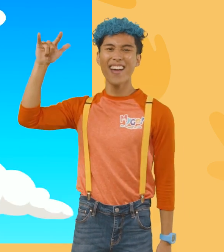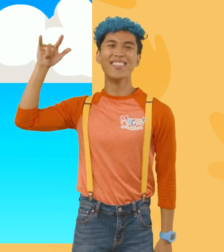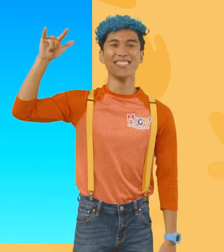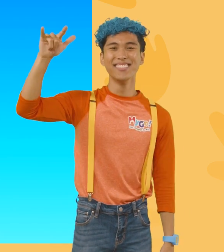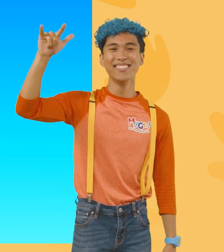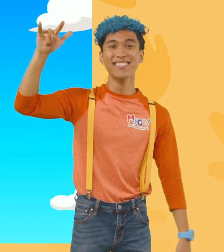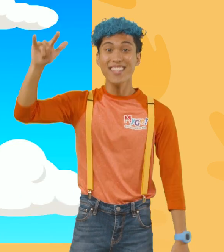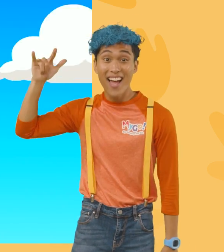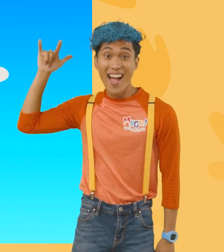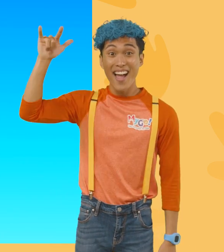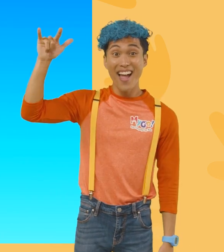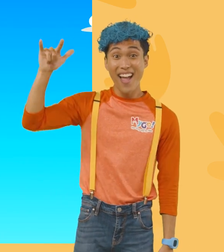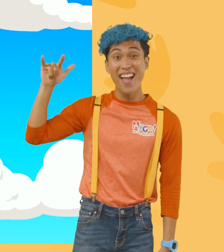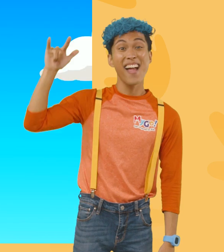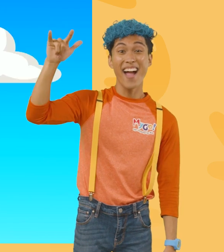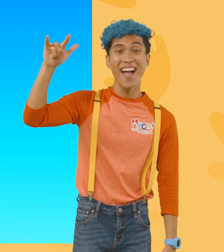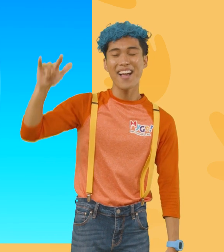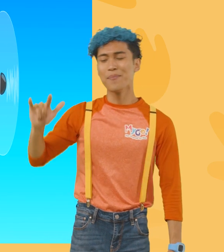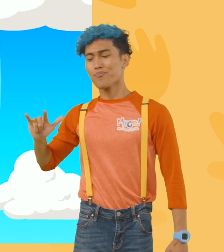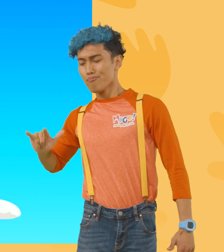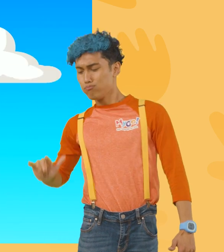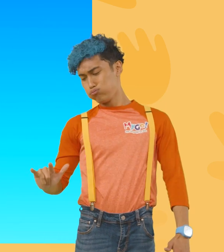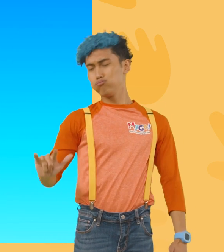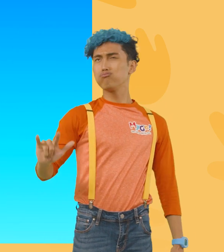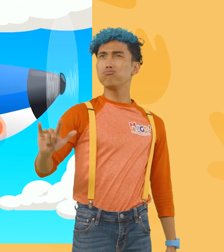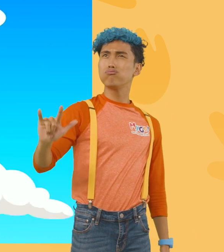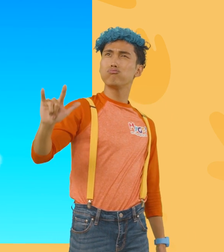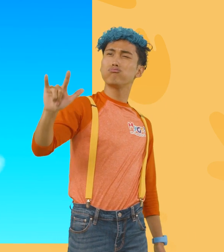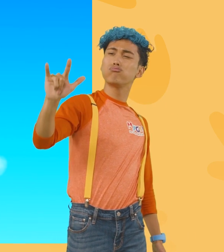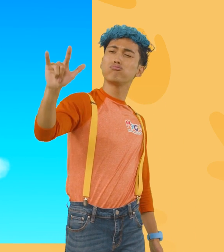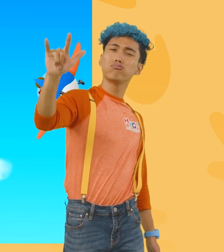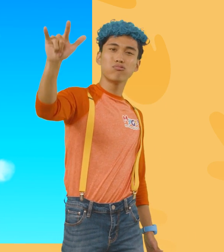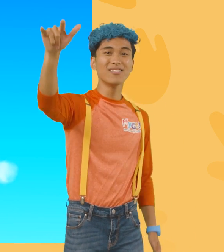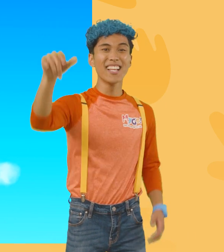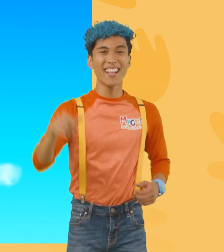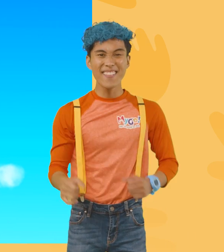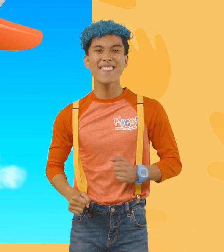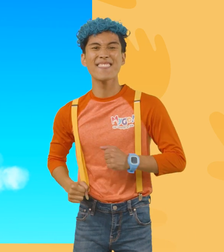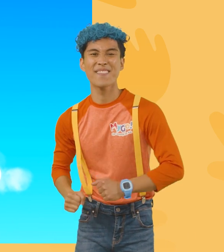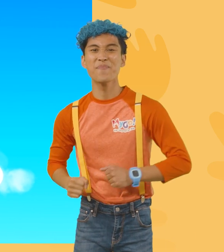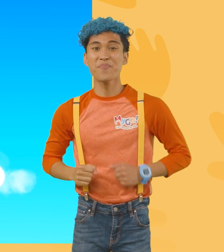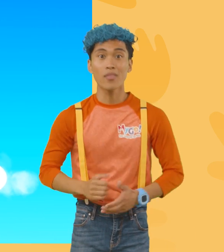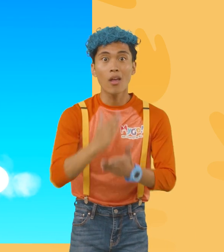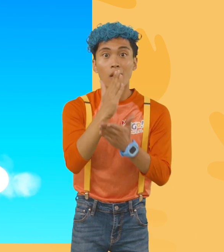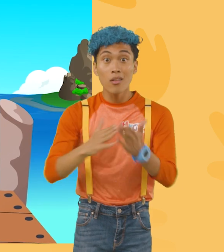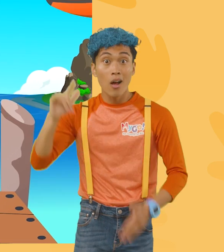Airplanes, airplanes, flying way up high. Some